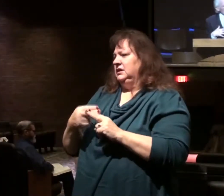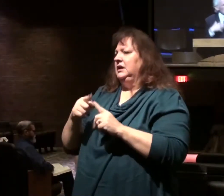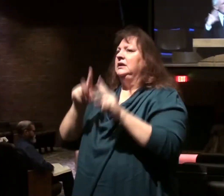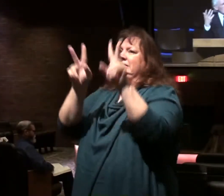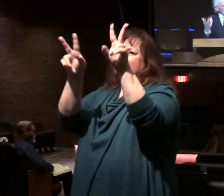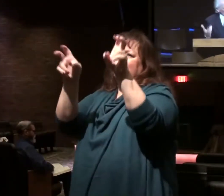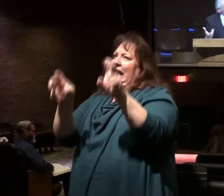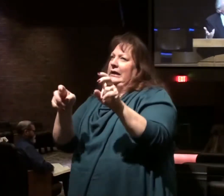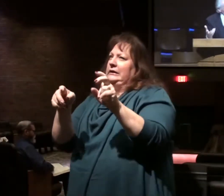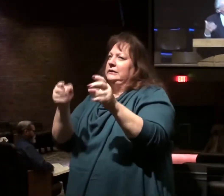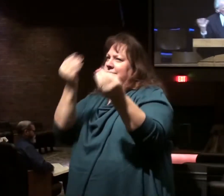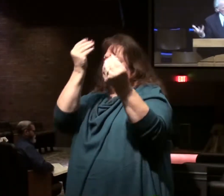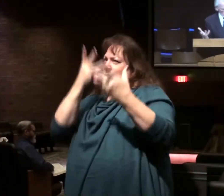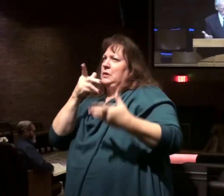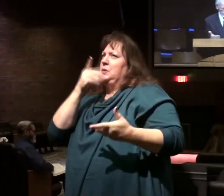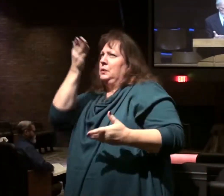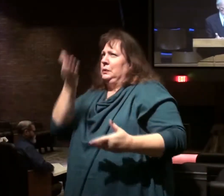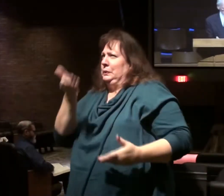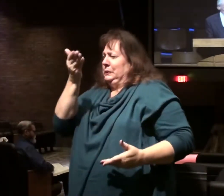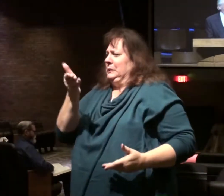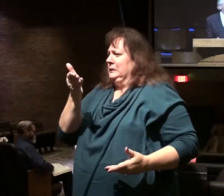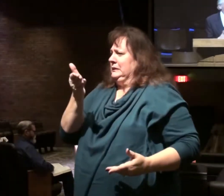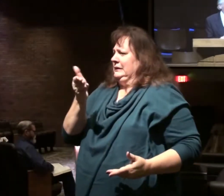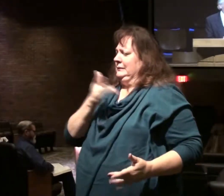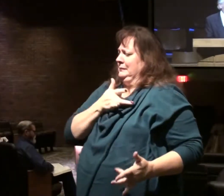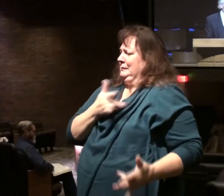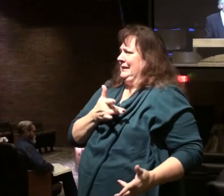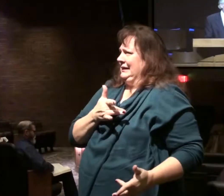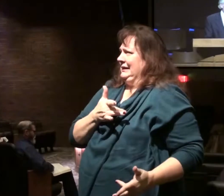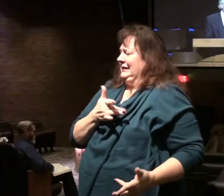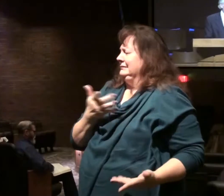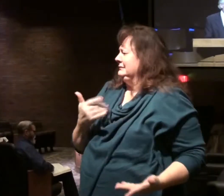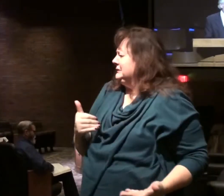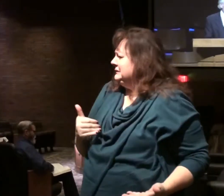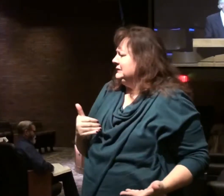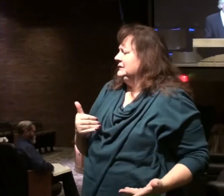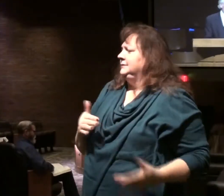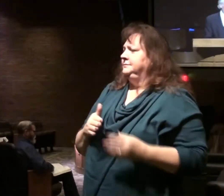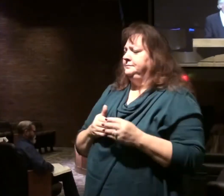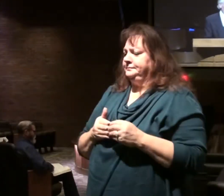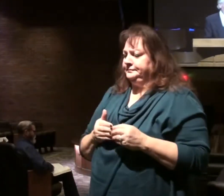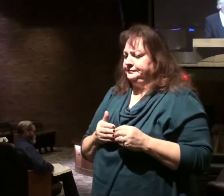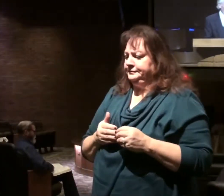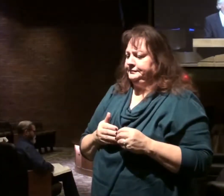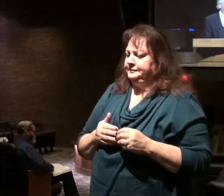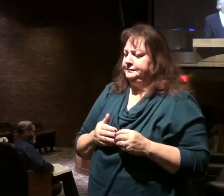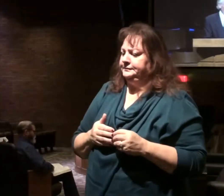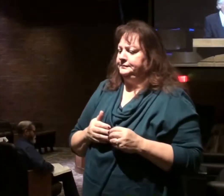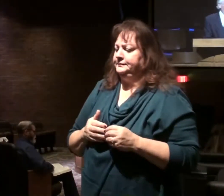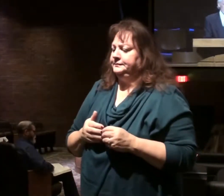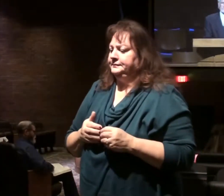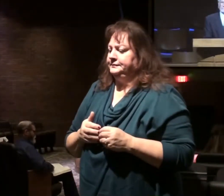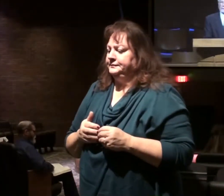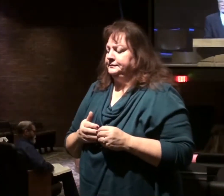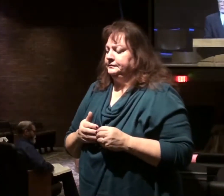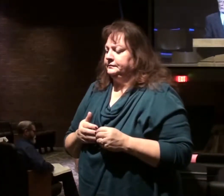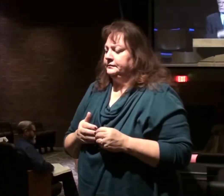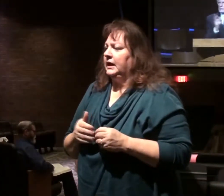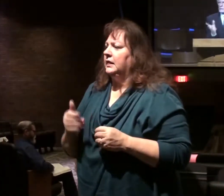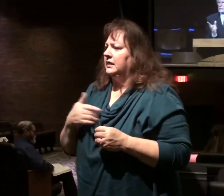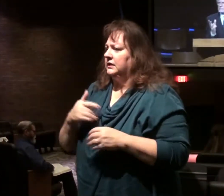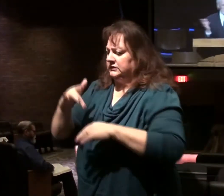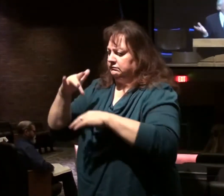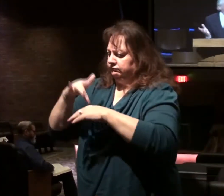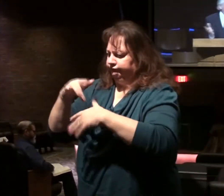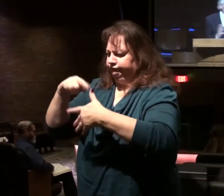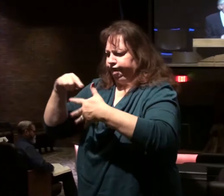titles reveal something about his character. Here in the beast. We'll talk more about that. But I want to walk